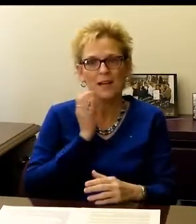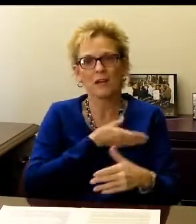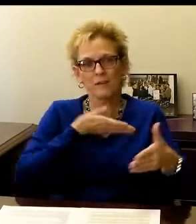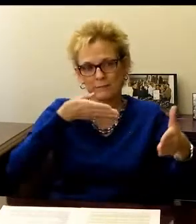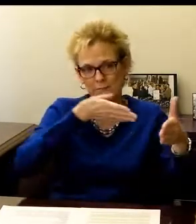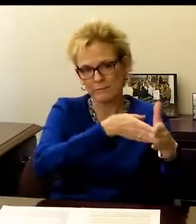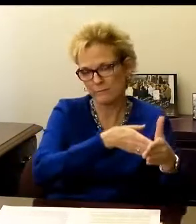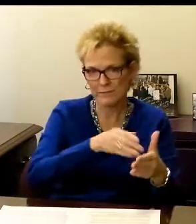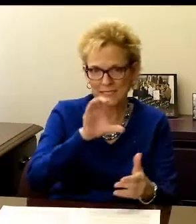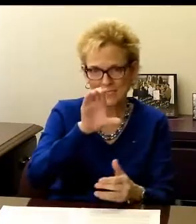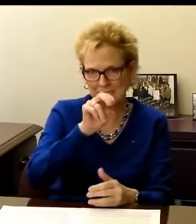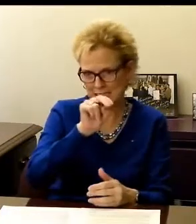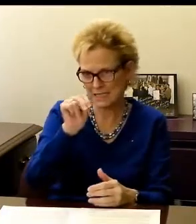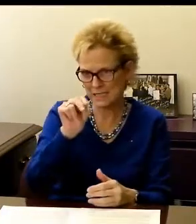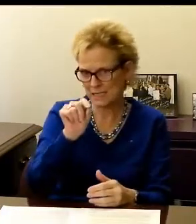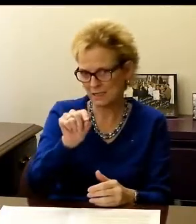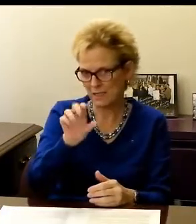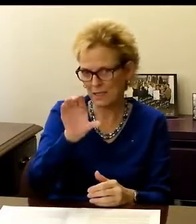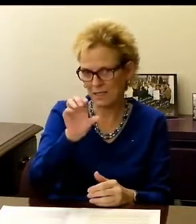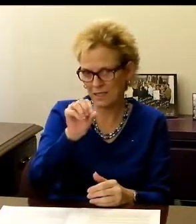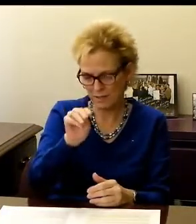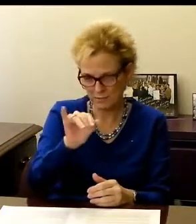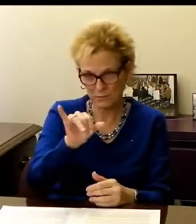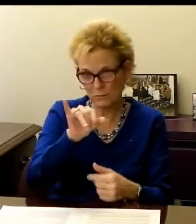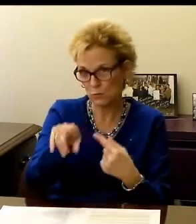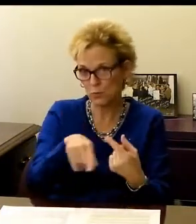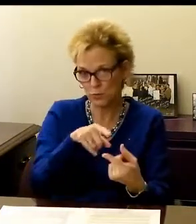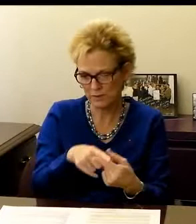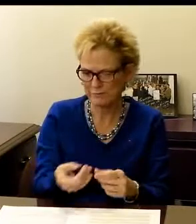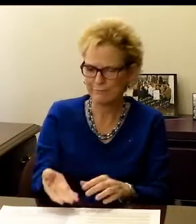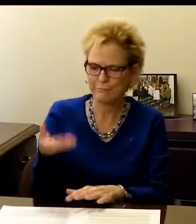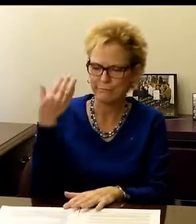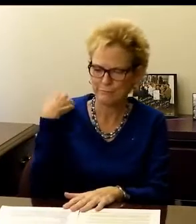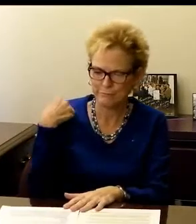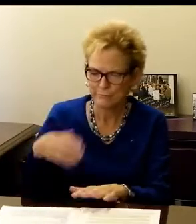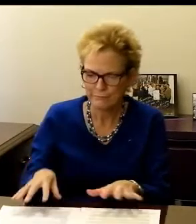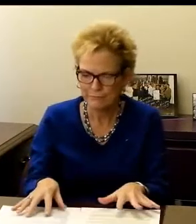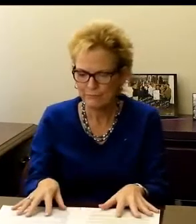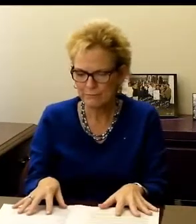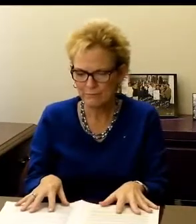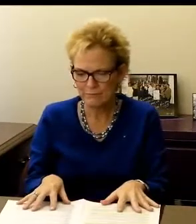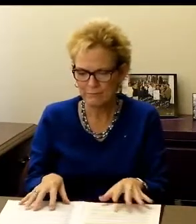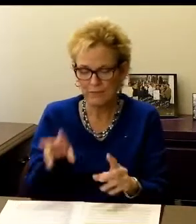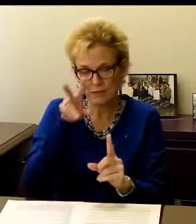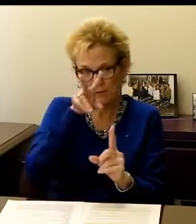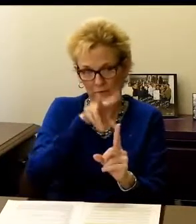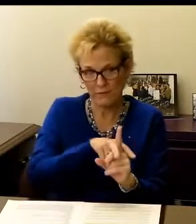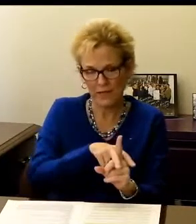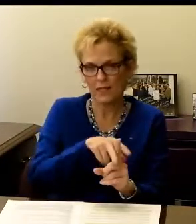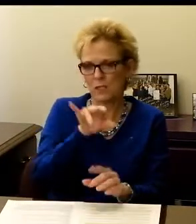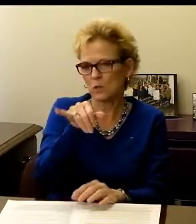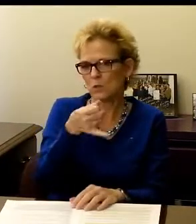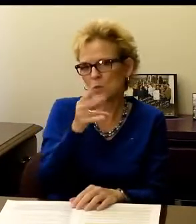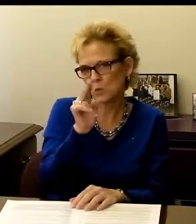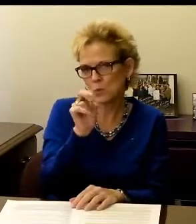Before I comment about our lawsuit against CNN.com, which was filed back on June